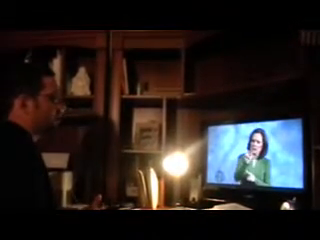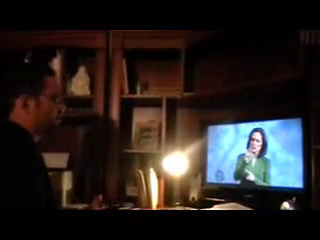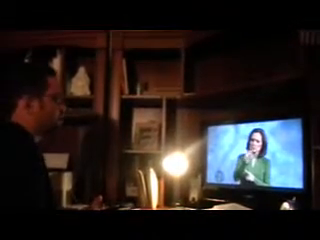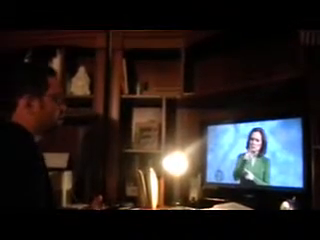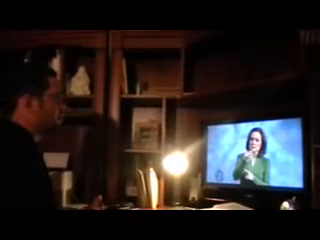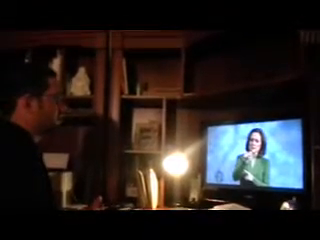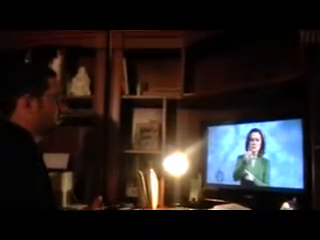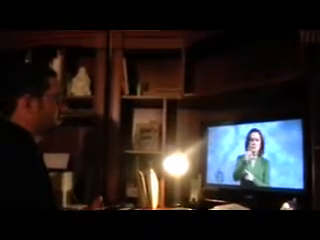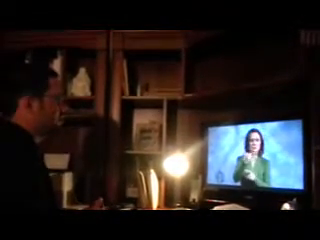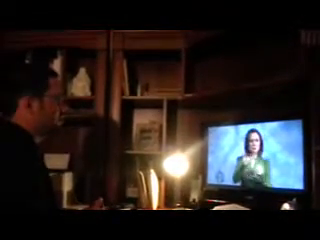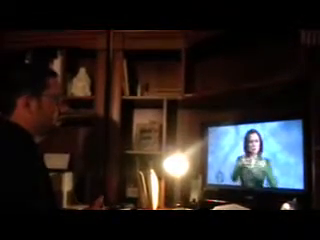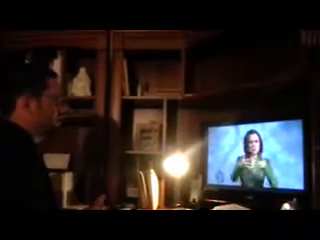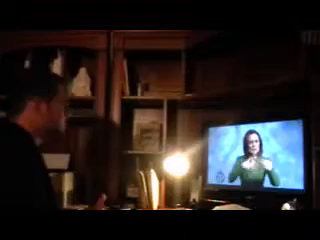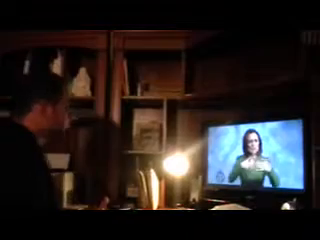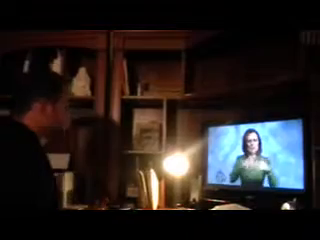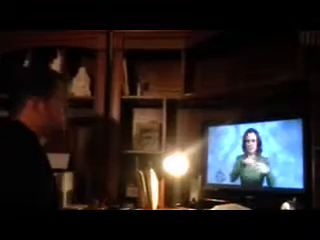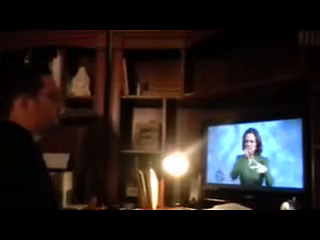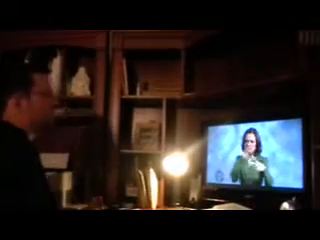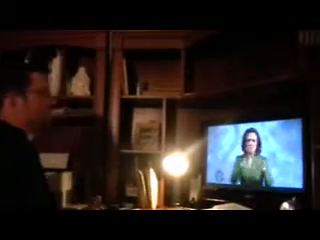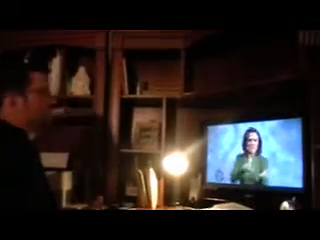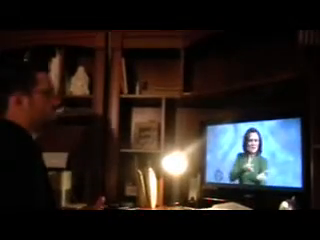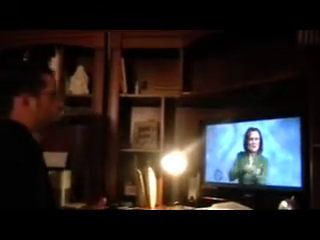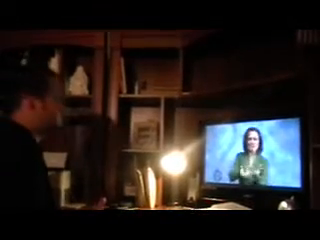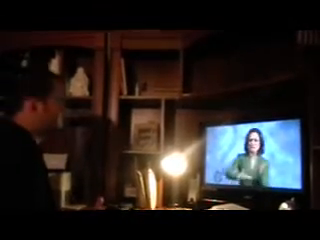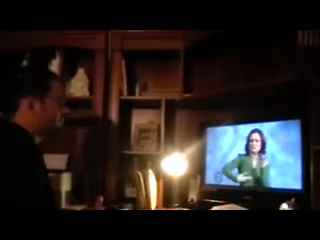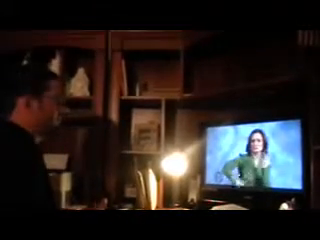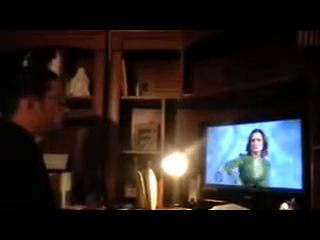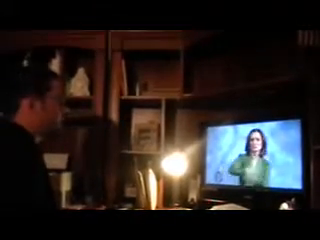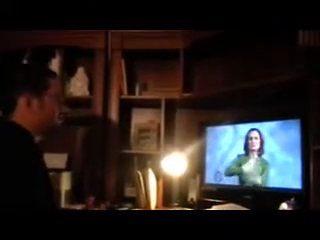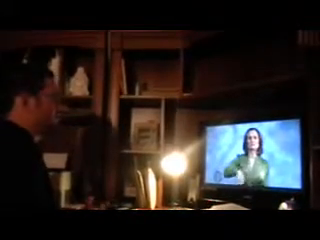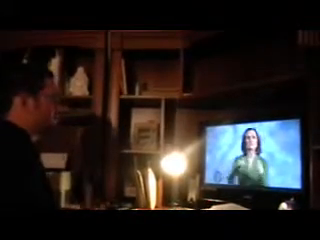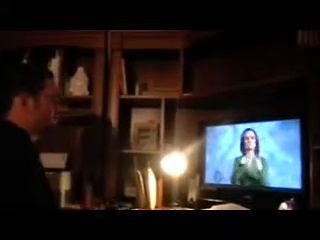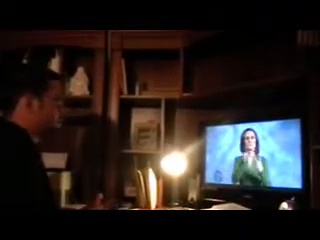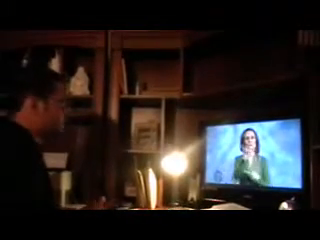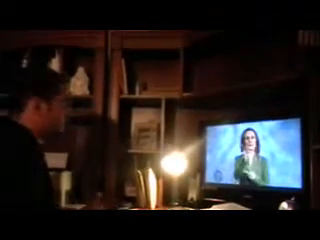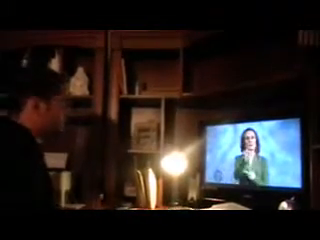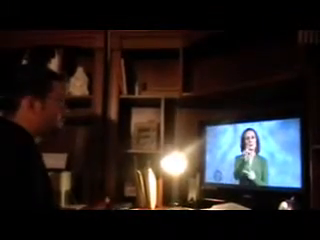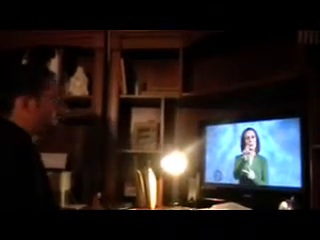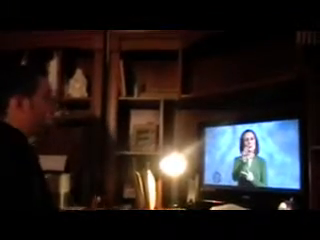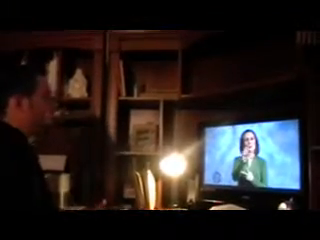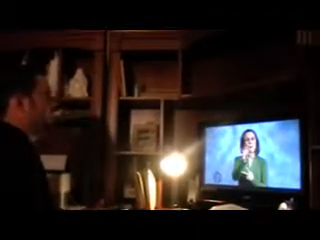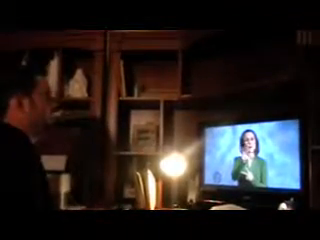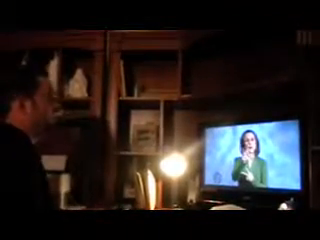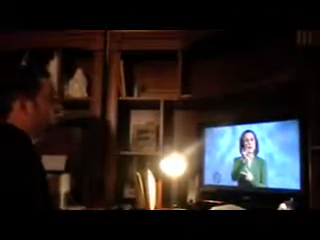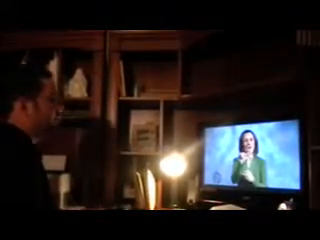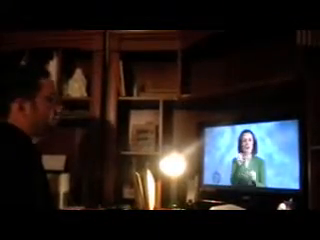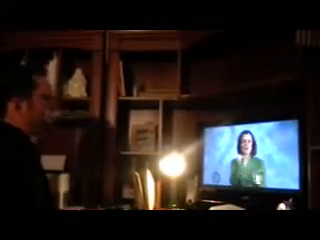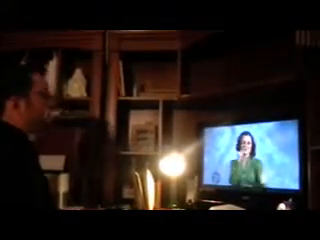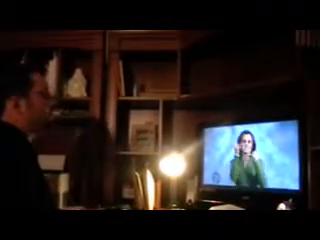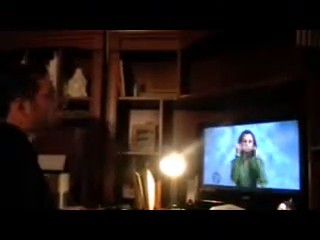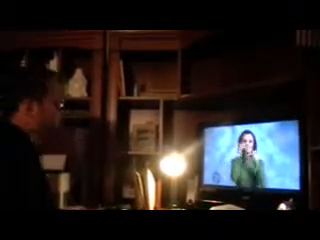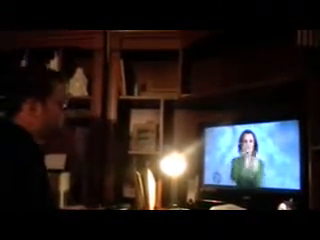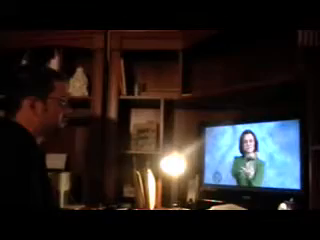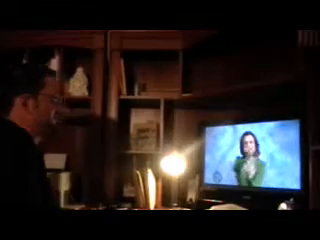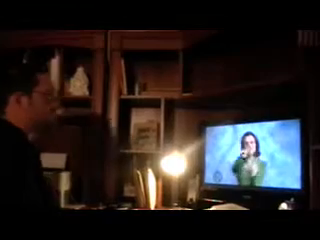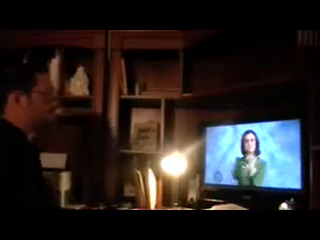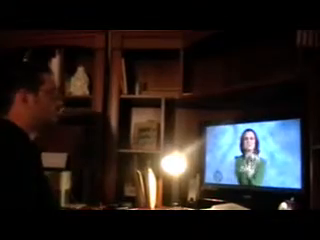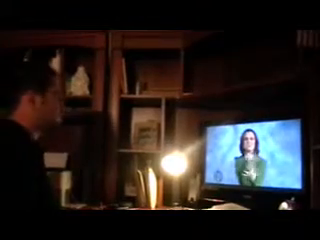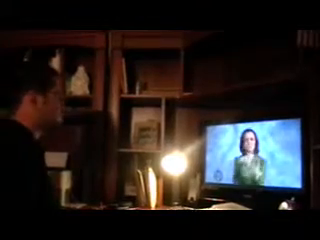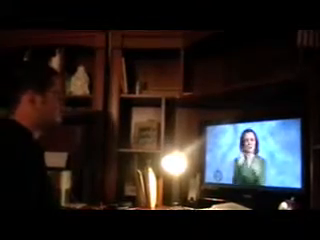transparency. You know, can see through the honesty, know, you can see back and forth in mobility, just being able to call different,